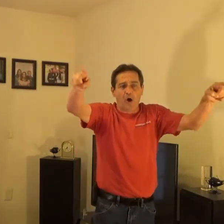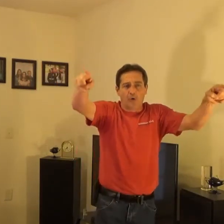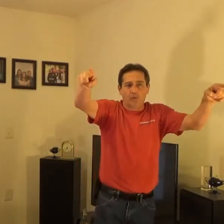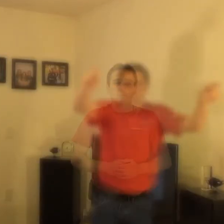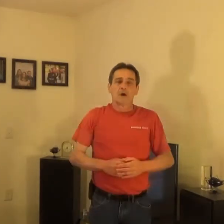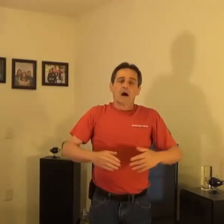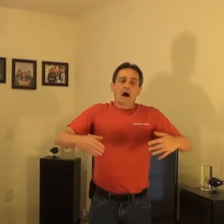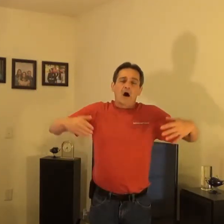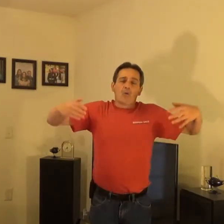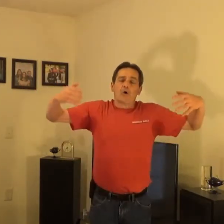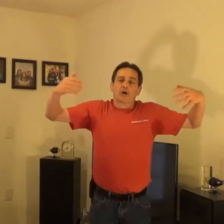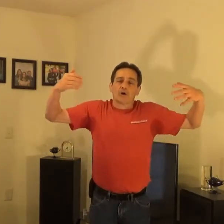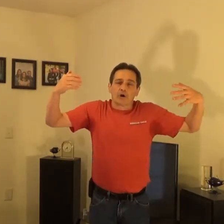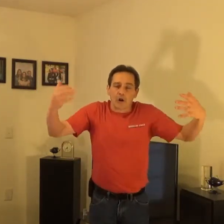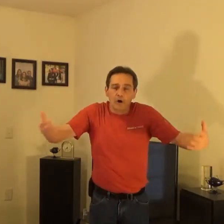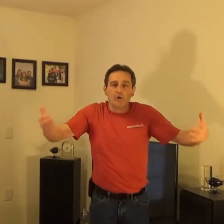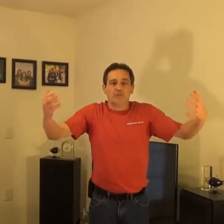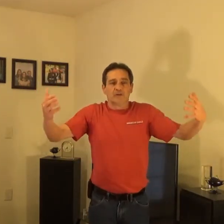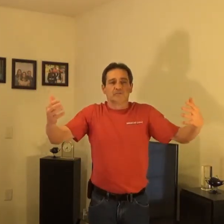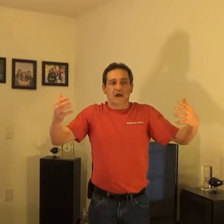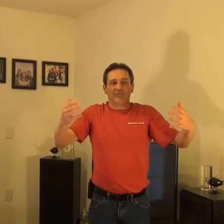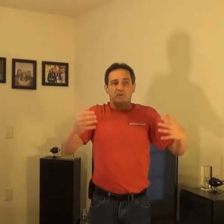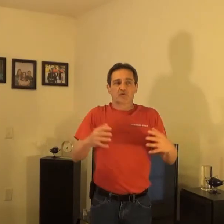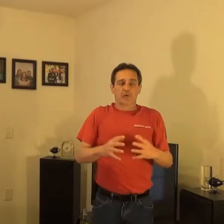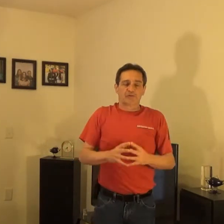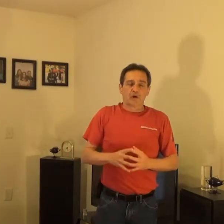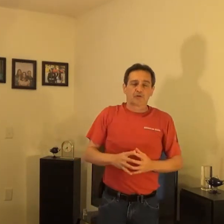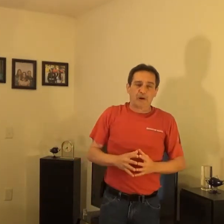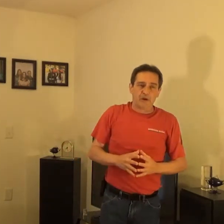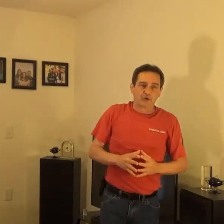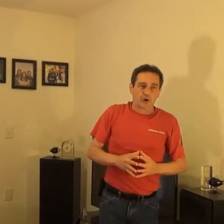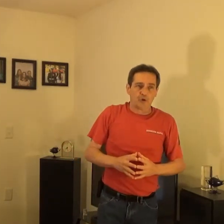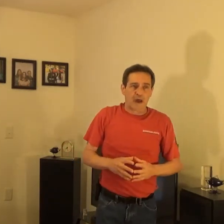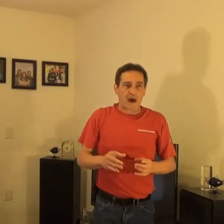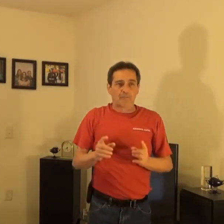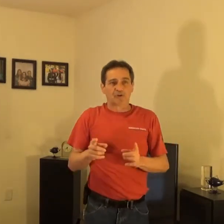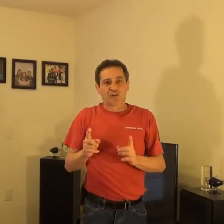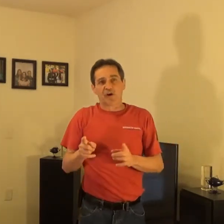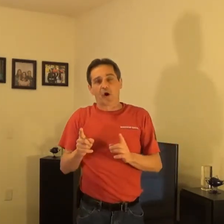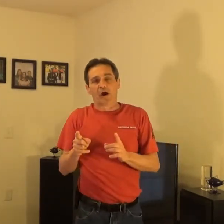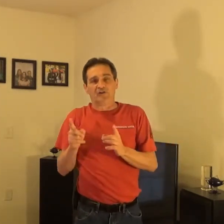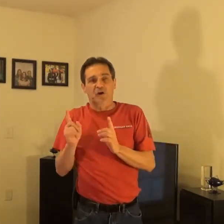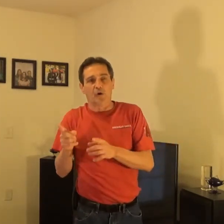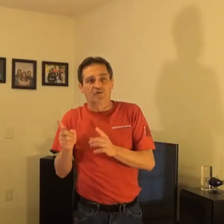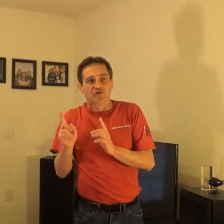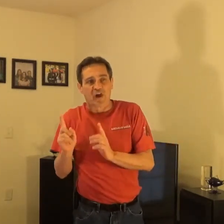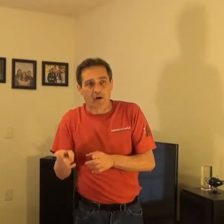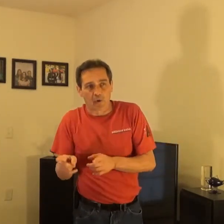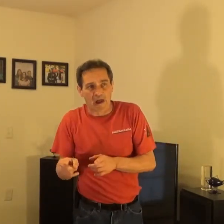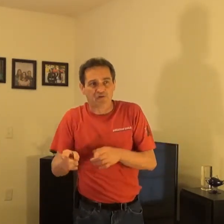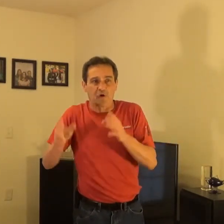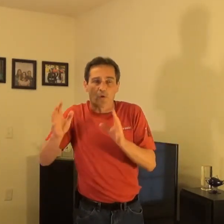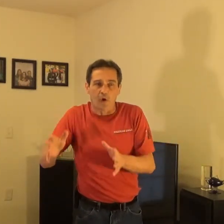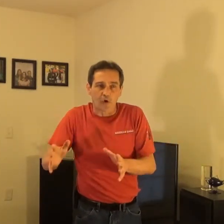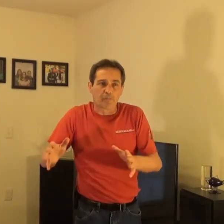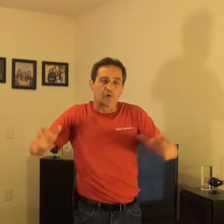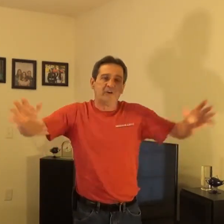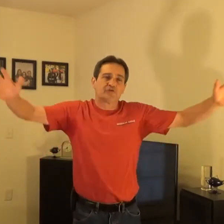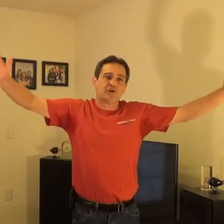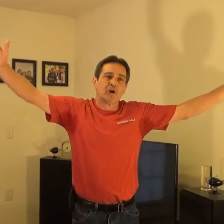oath. I want to conclude this message with 1 Peter 2-9. But ye are a chosen generation, a royal priesthood,